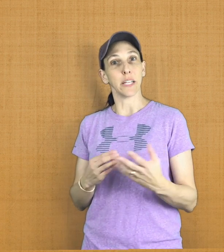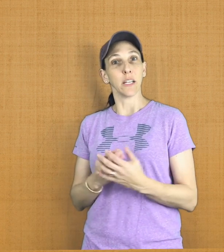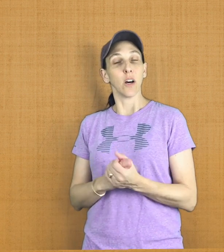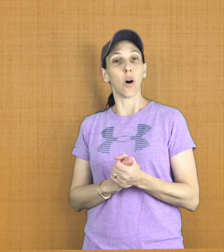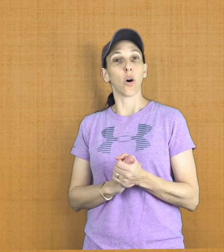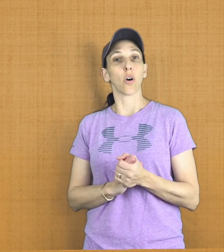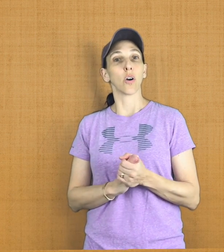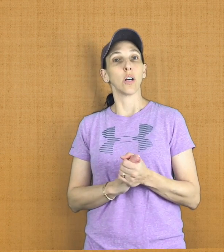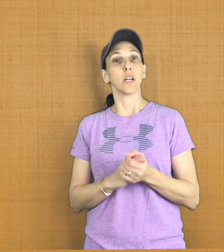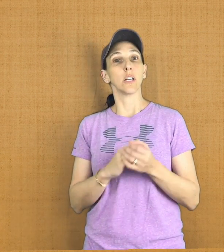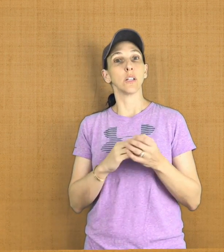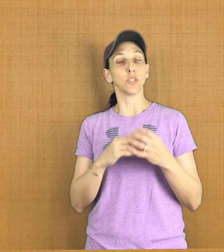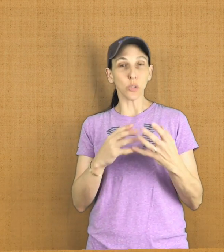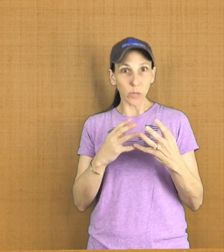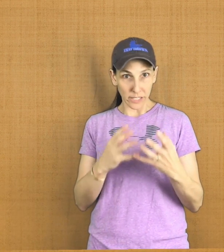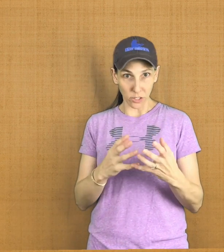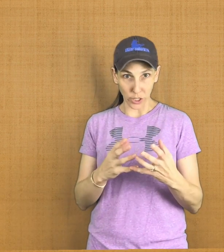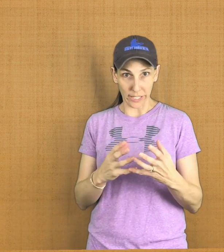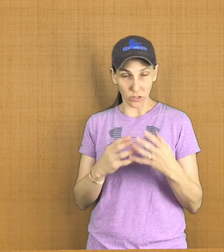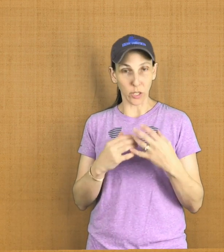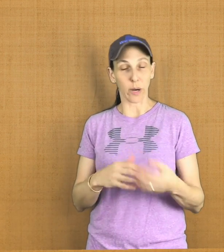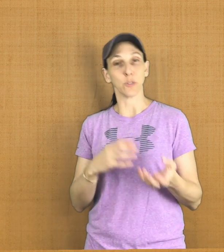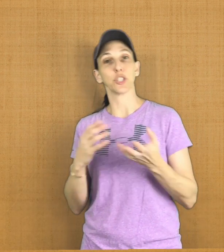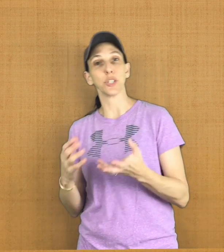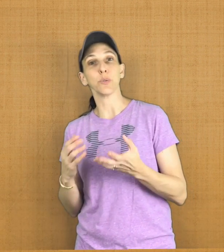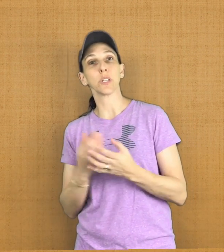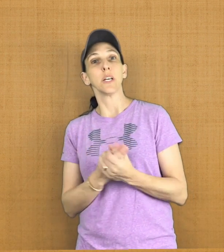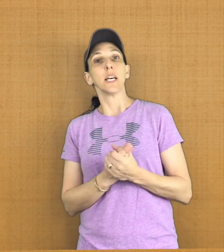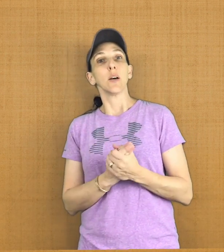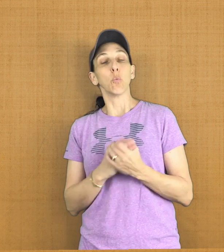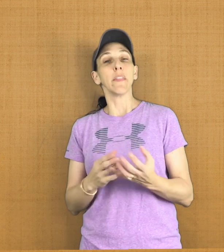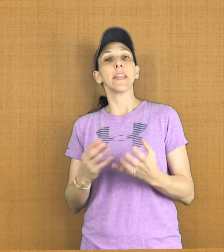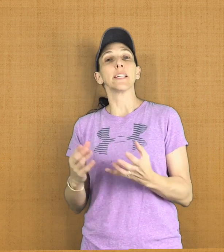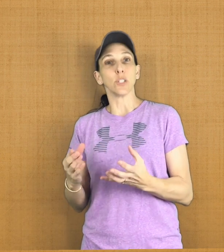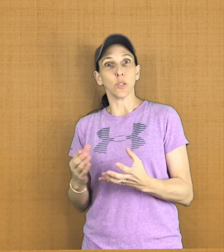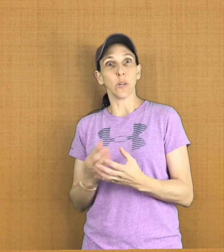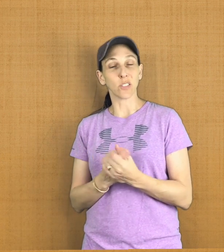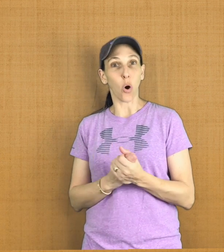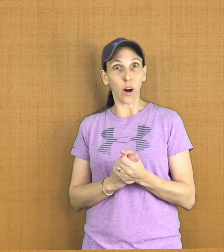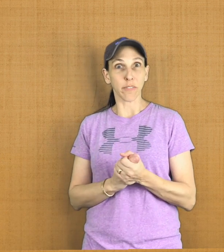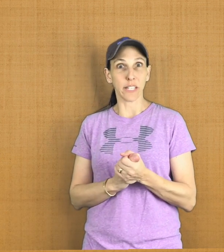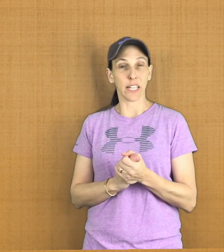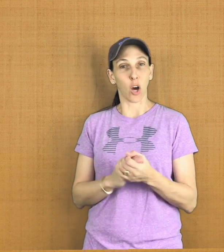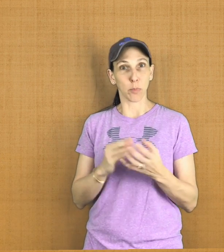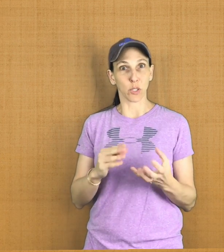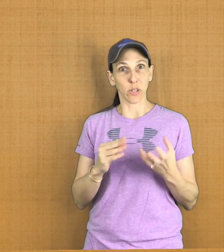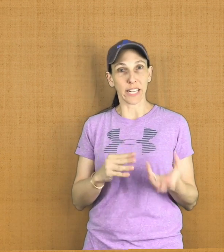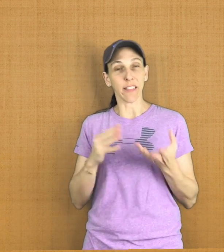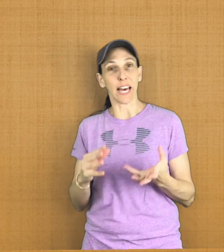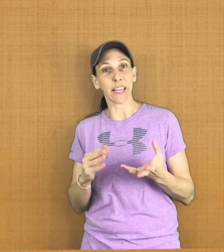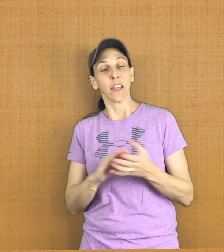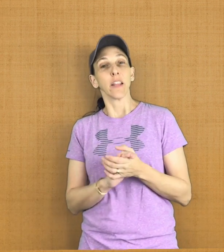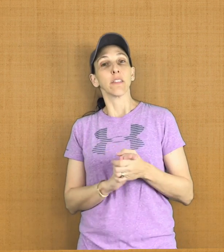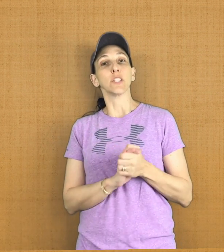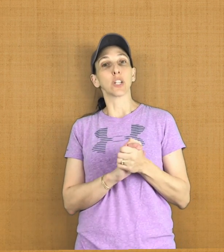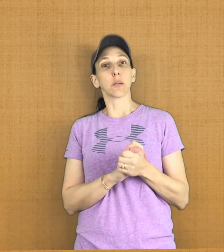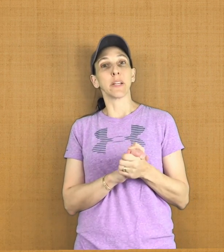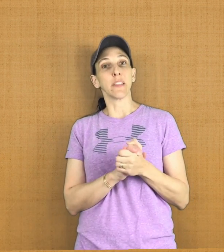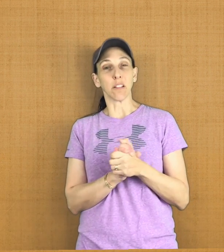do get a chance to go out and shoot. When they do it's often an opportunity like the gentleman that